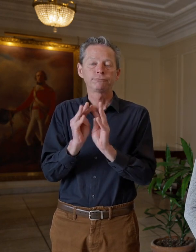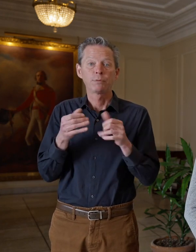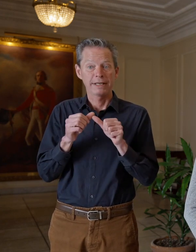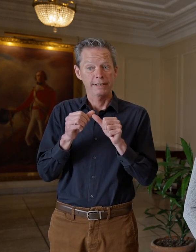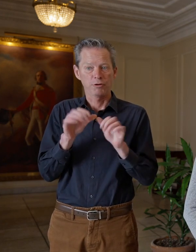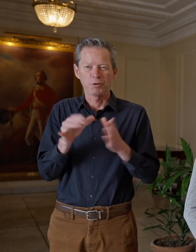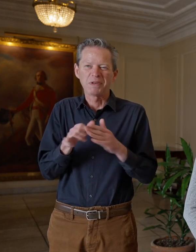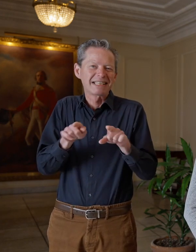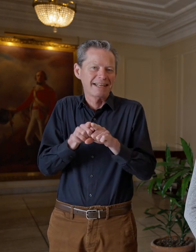arrangements today.